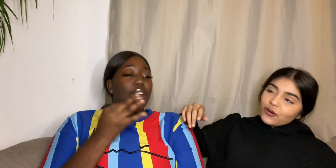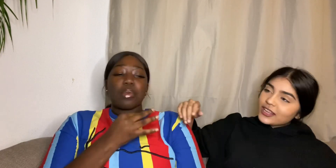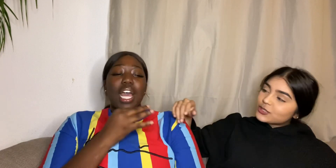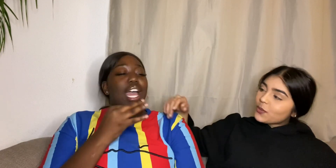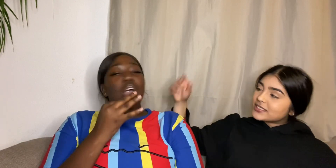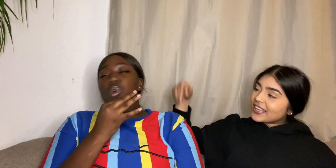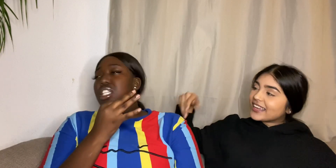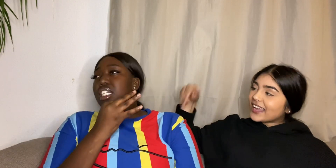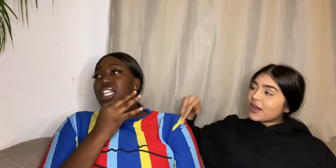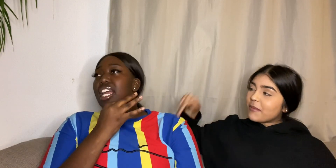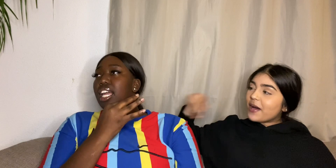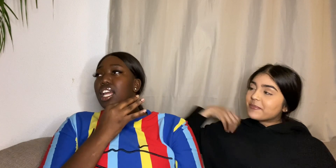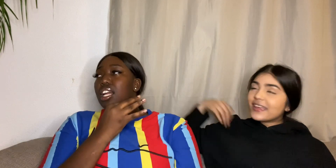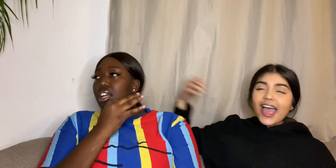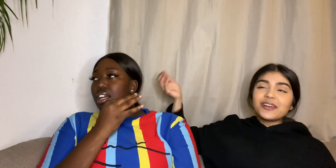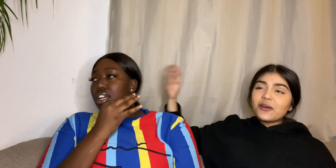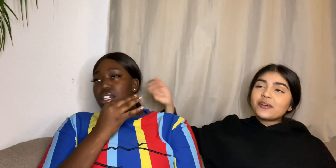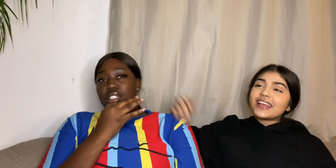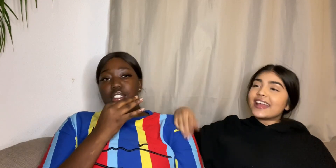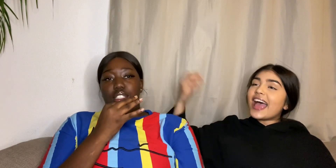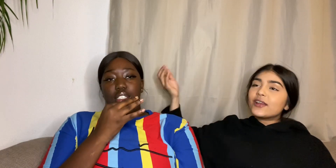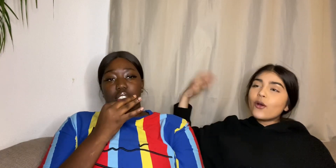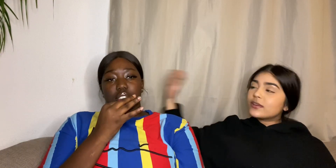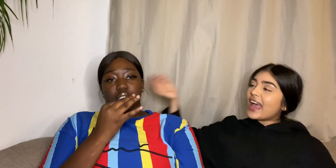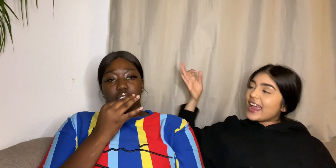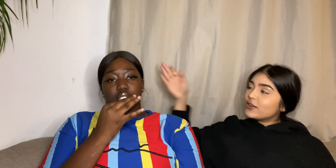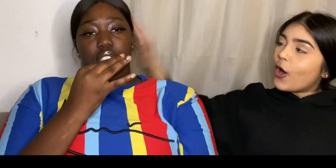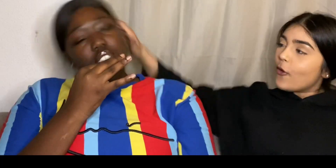that you was thinking about me I know that I know that I know you